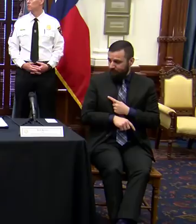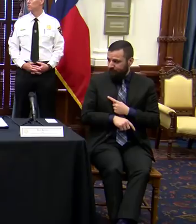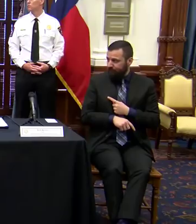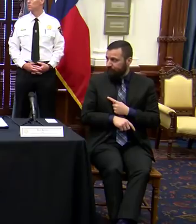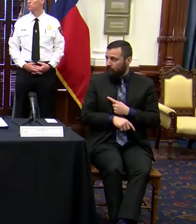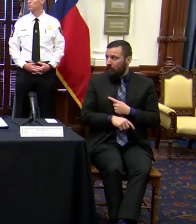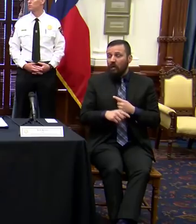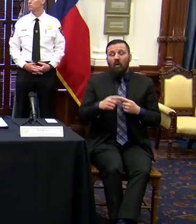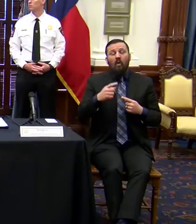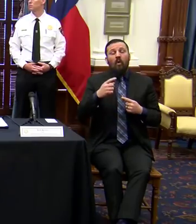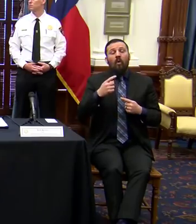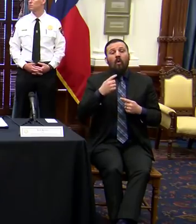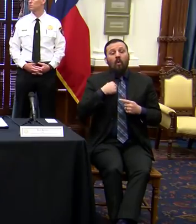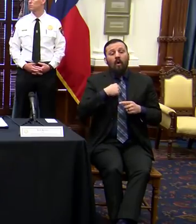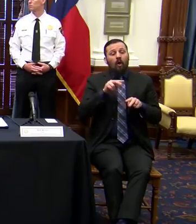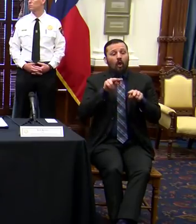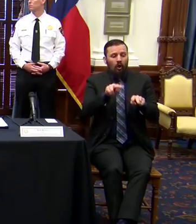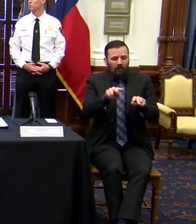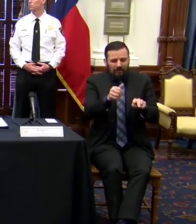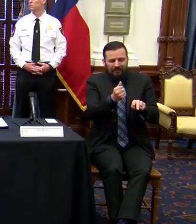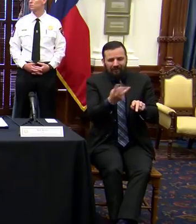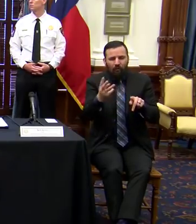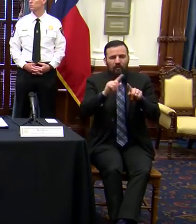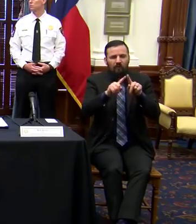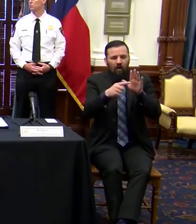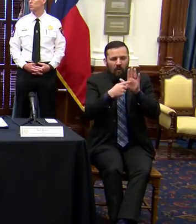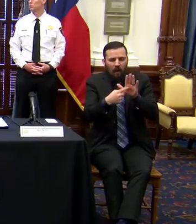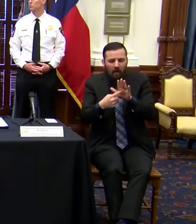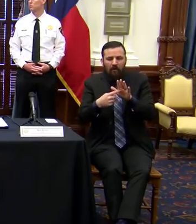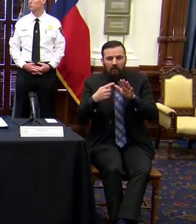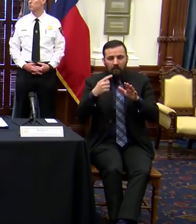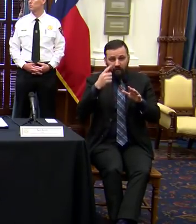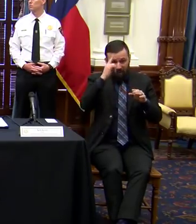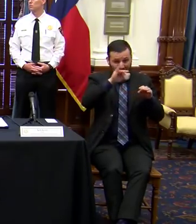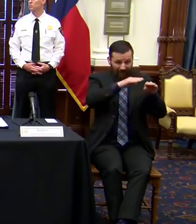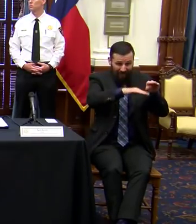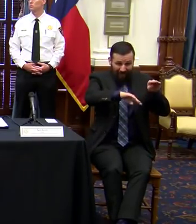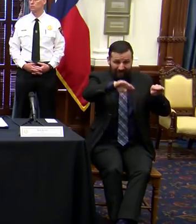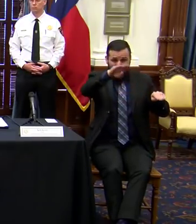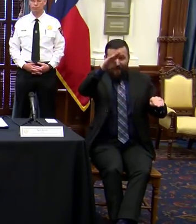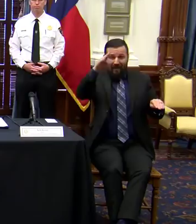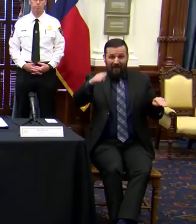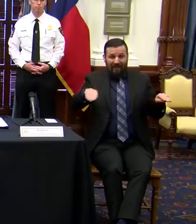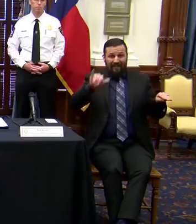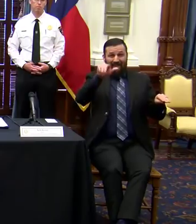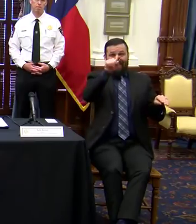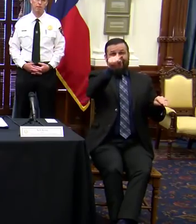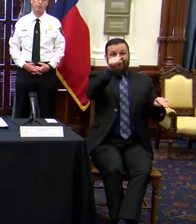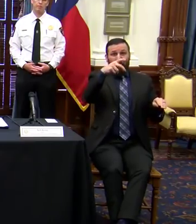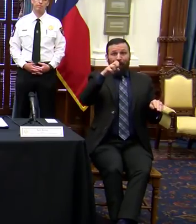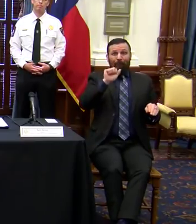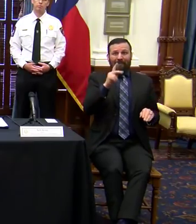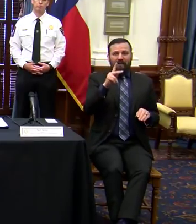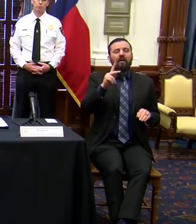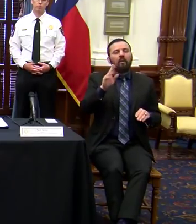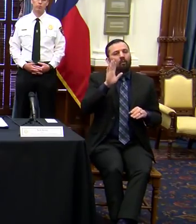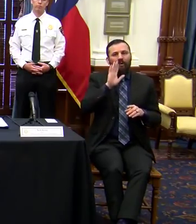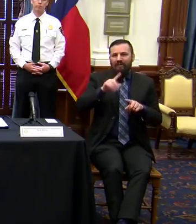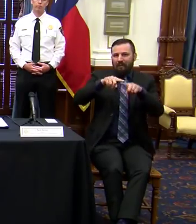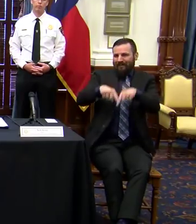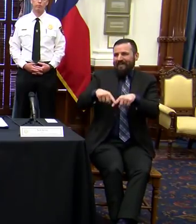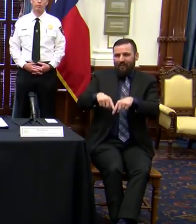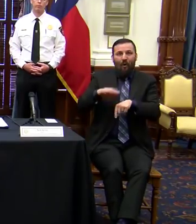Yes, we looked at several models, and the peak depends completely on our ability to prevent the spread. So